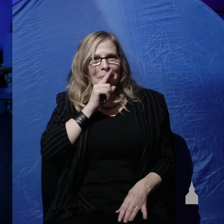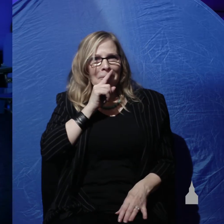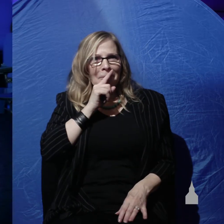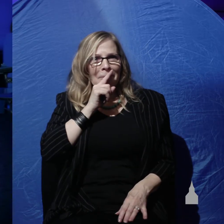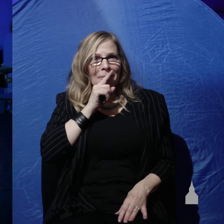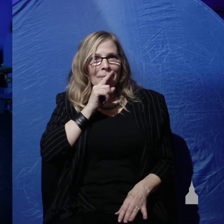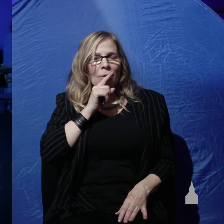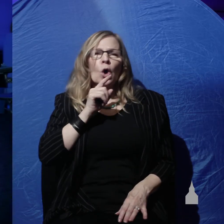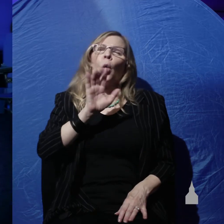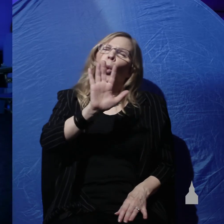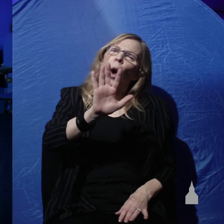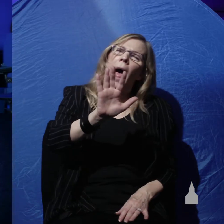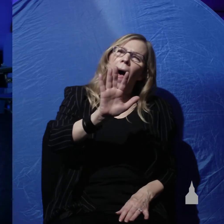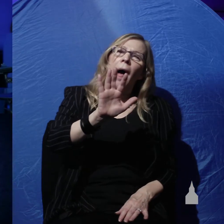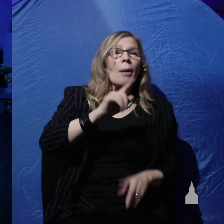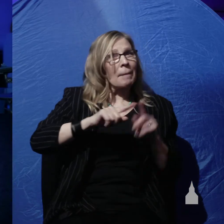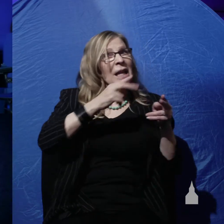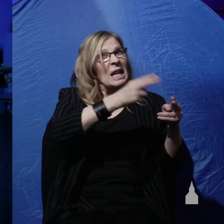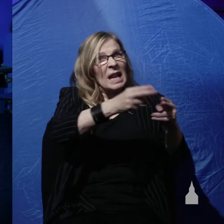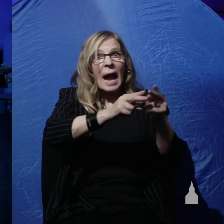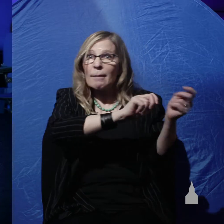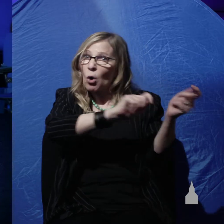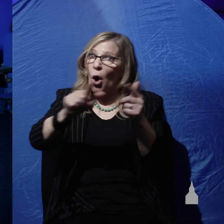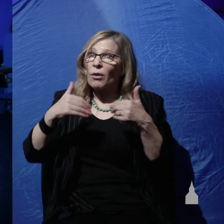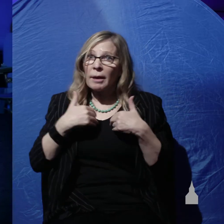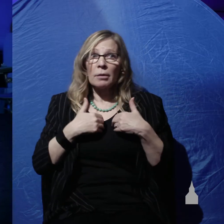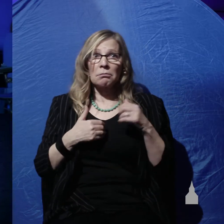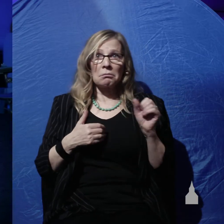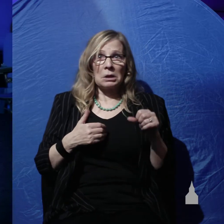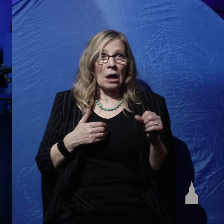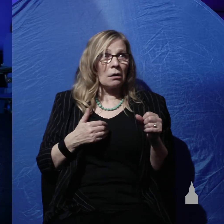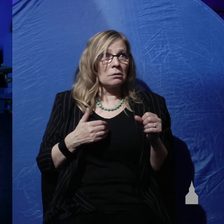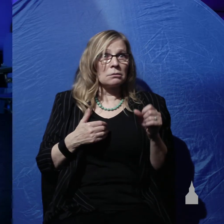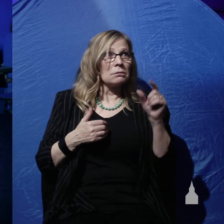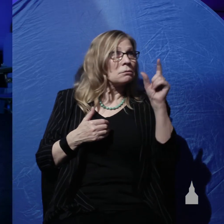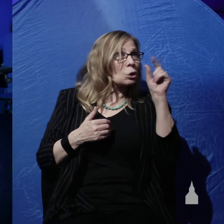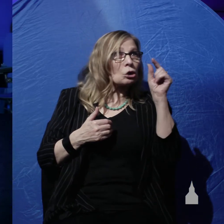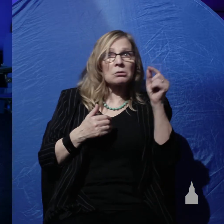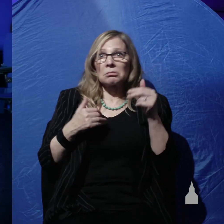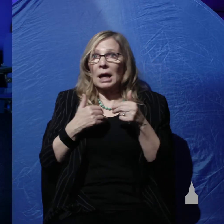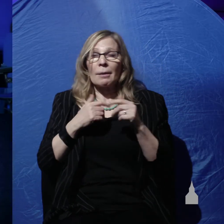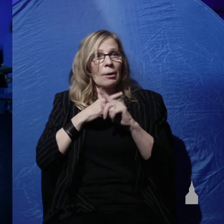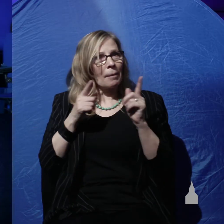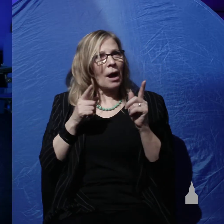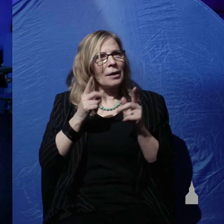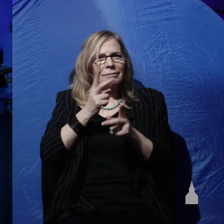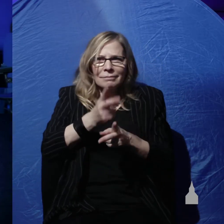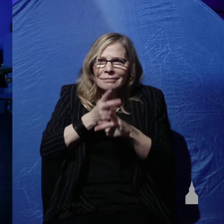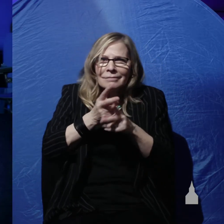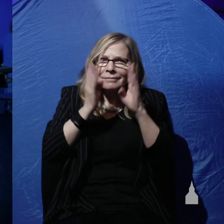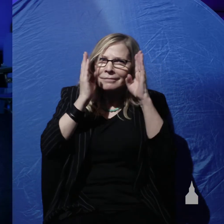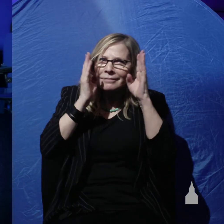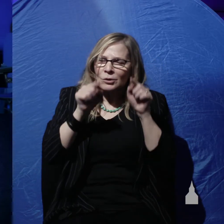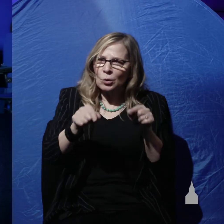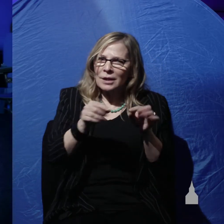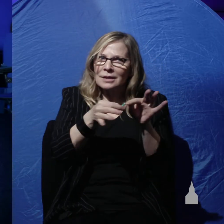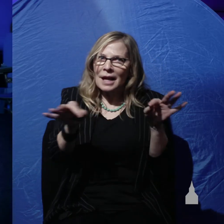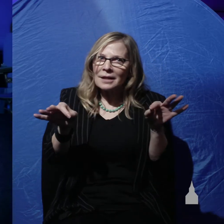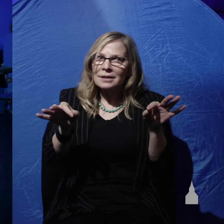Well, yeah, but he named animals. Yes, he named animals and birds but we got to pay careful attention to the text. He didn't name